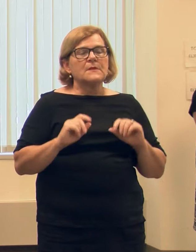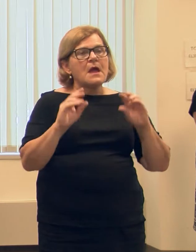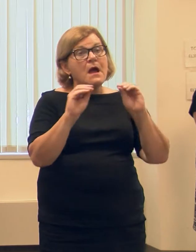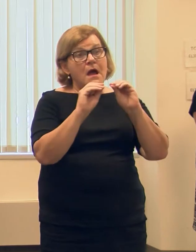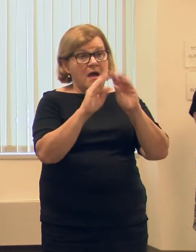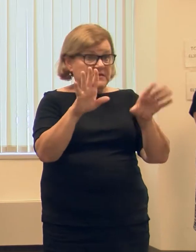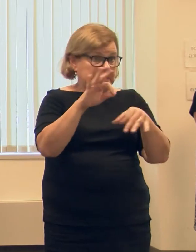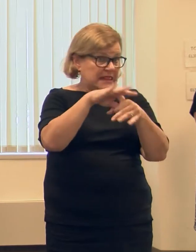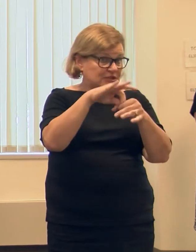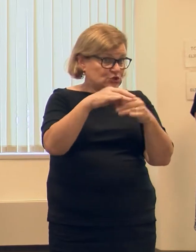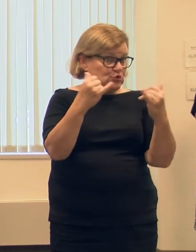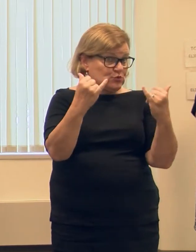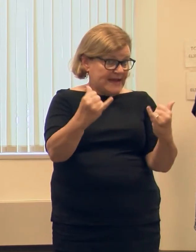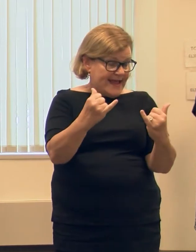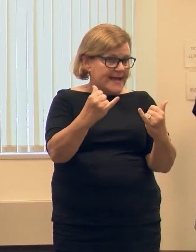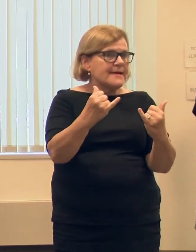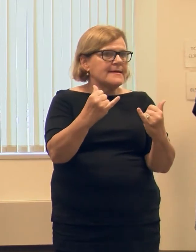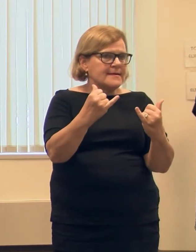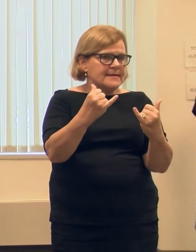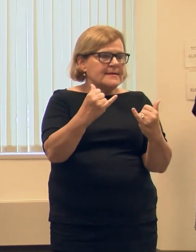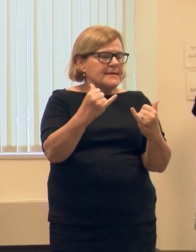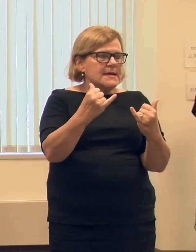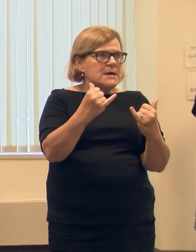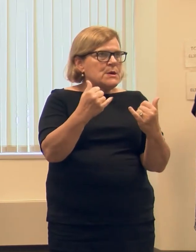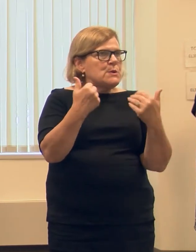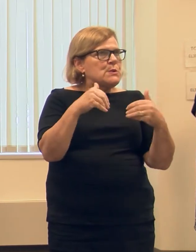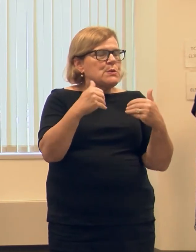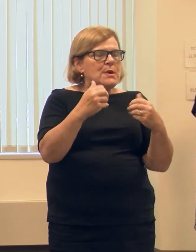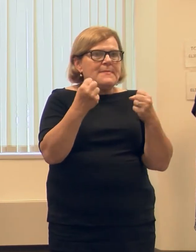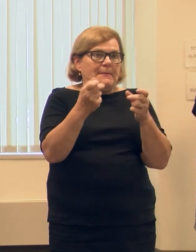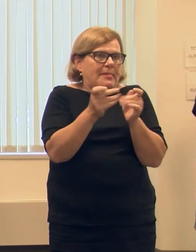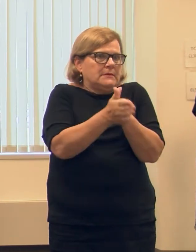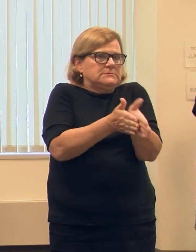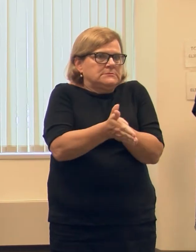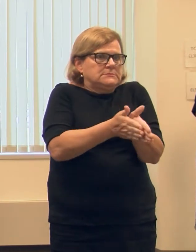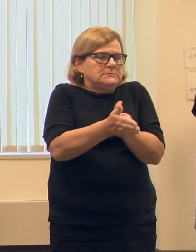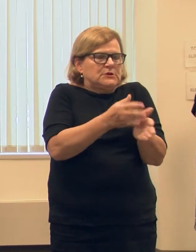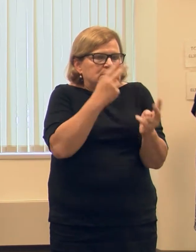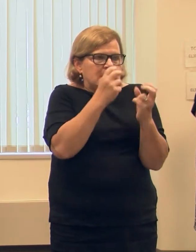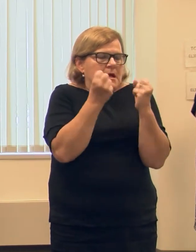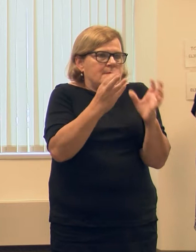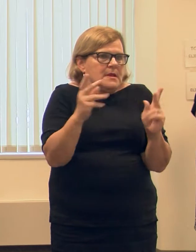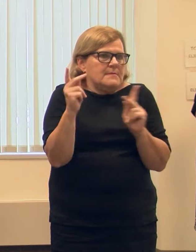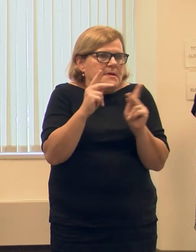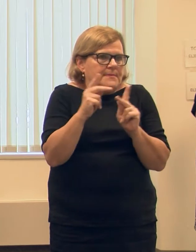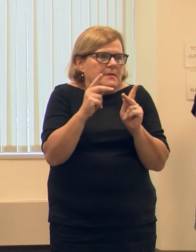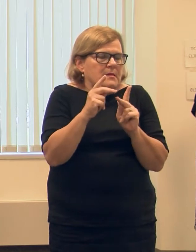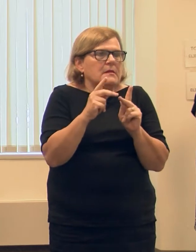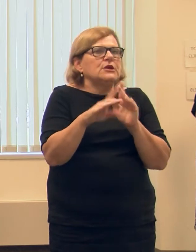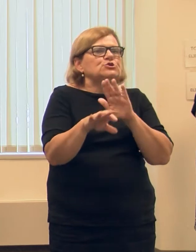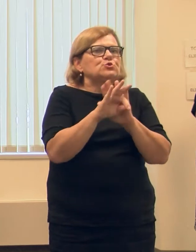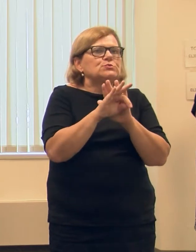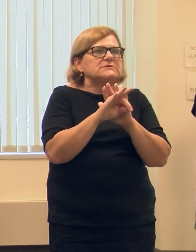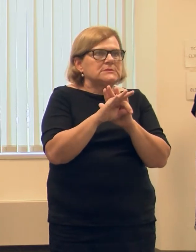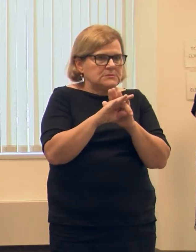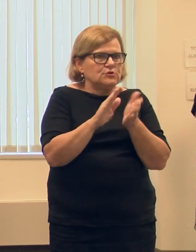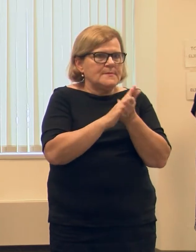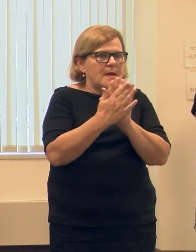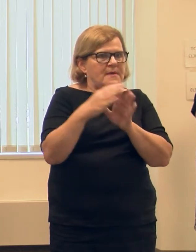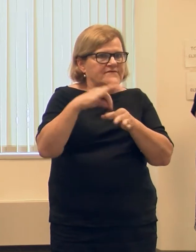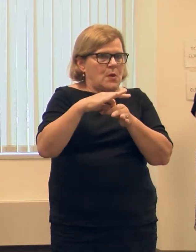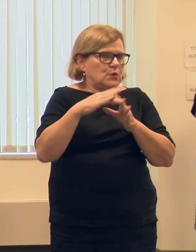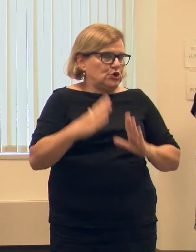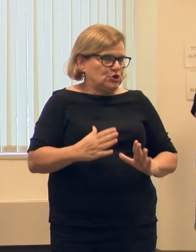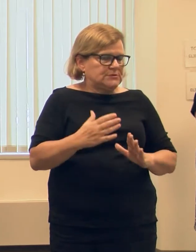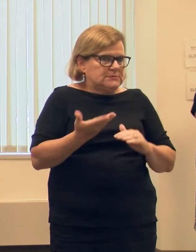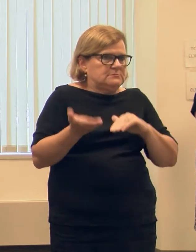Obviously, elections today have drawn sort of unprecedented interest. We have seen the number of people choosing to vote in the last several years